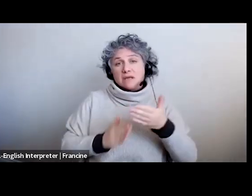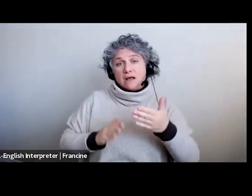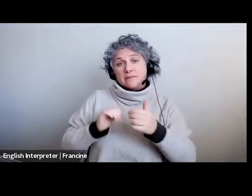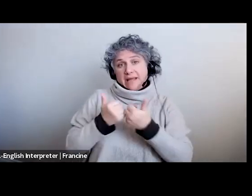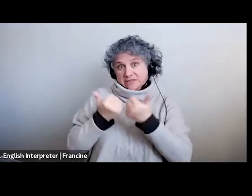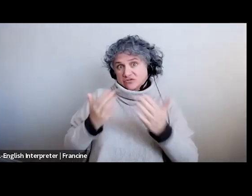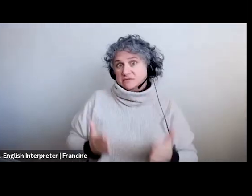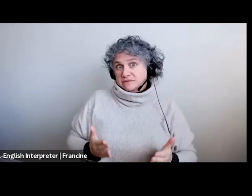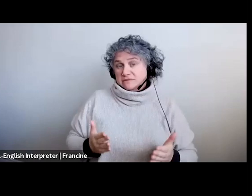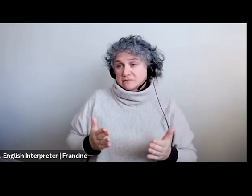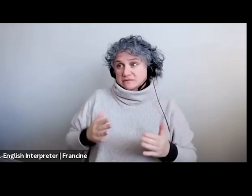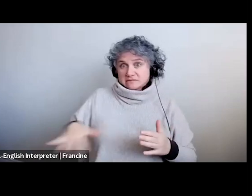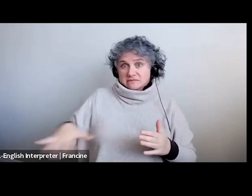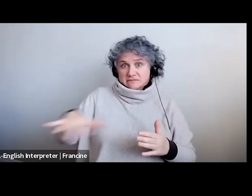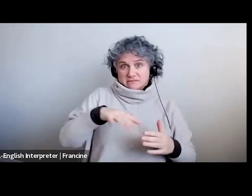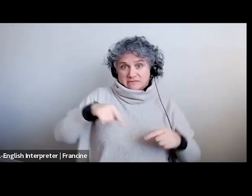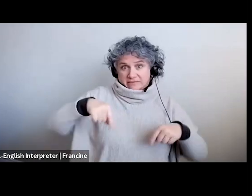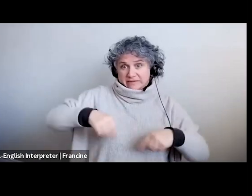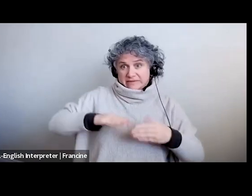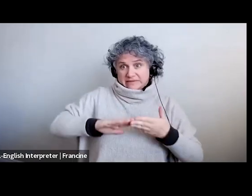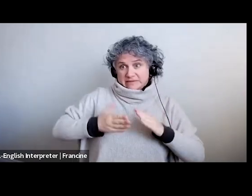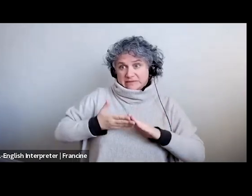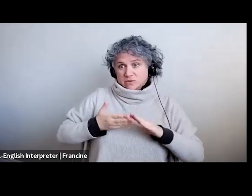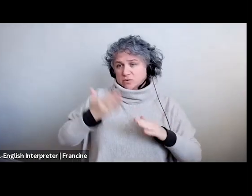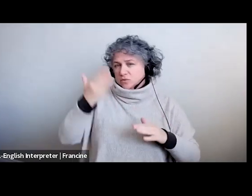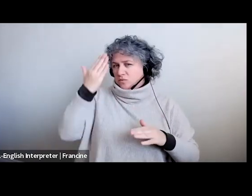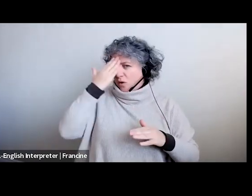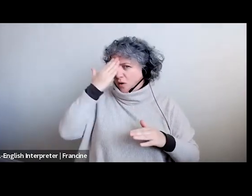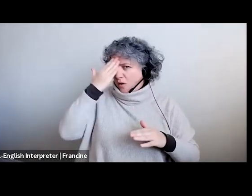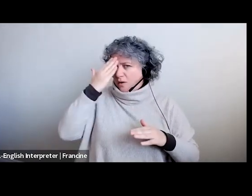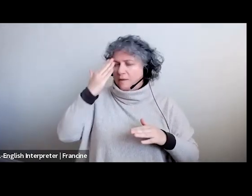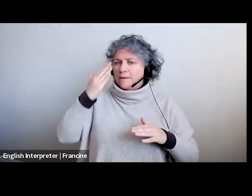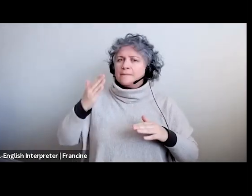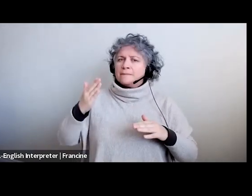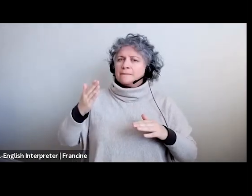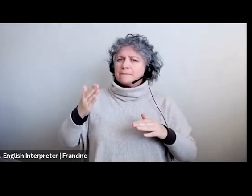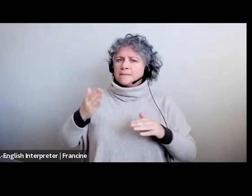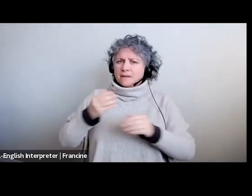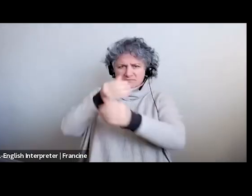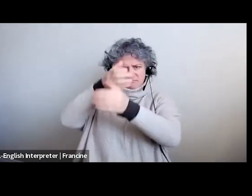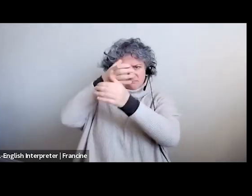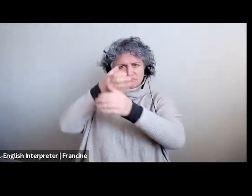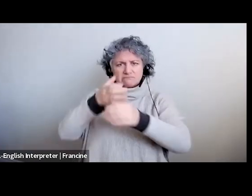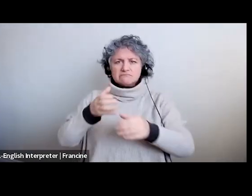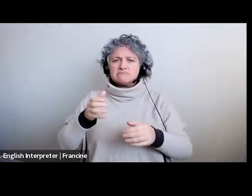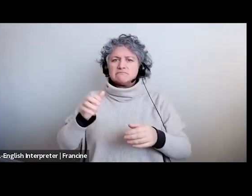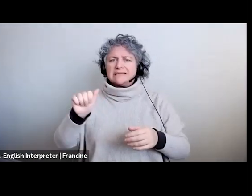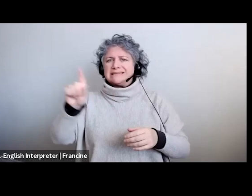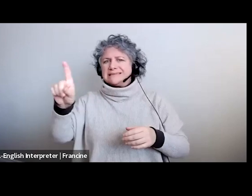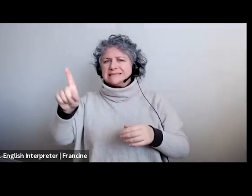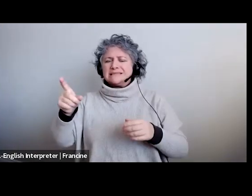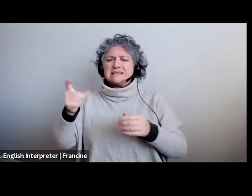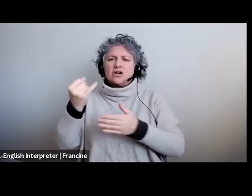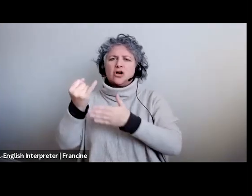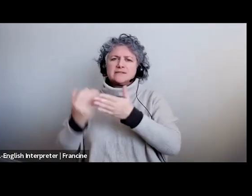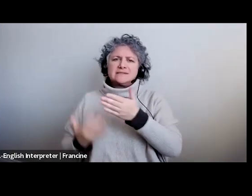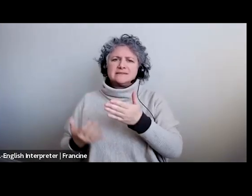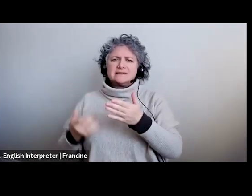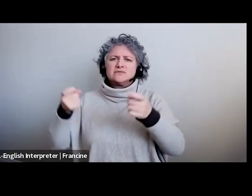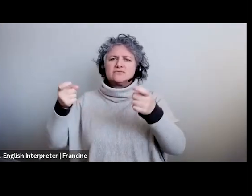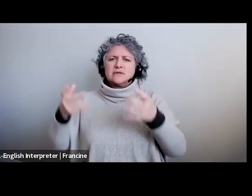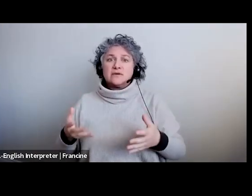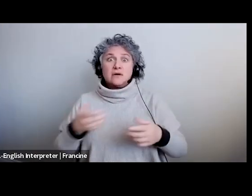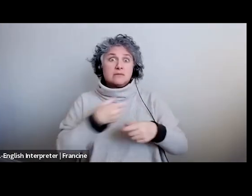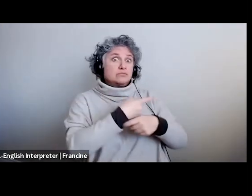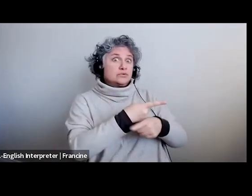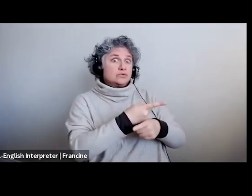know who have a who make it their business to really get to know artistic directors and producers at certain theaters